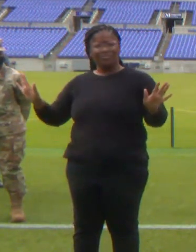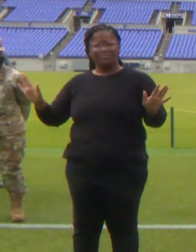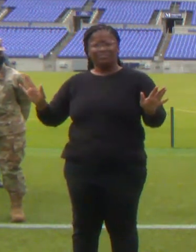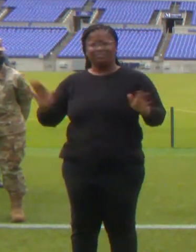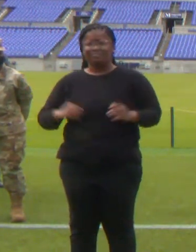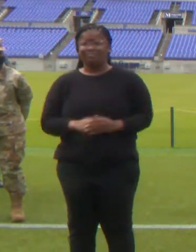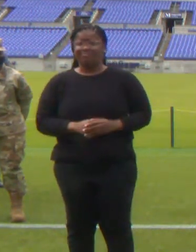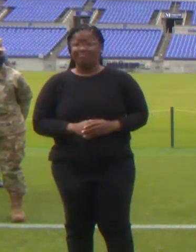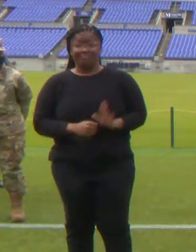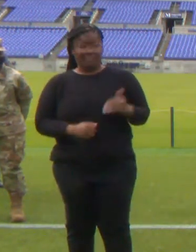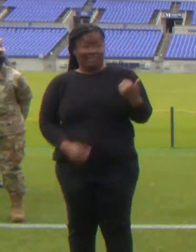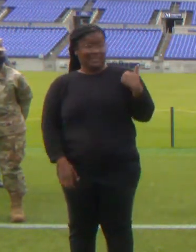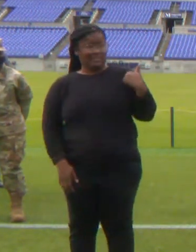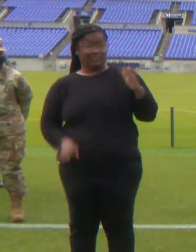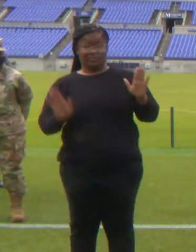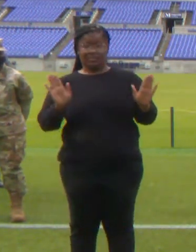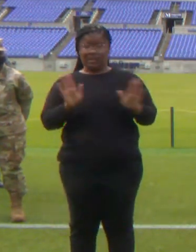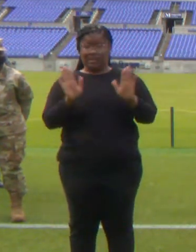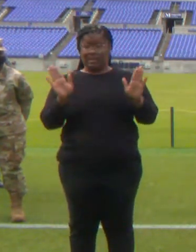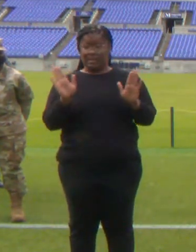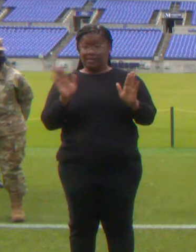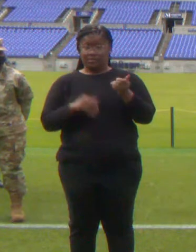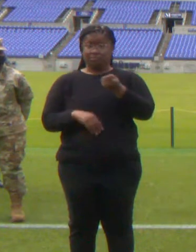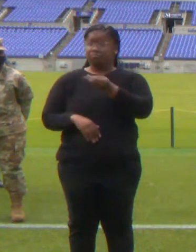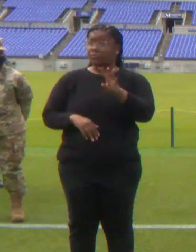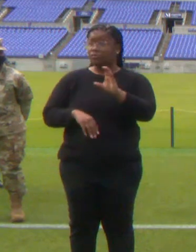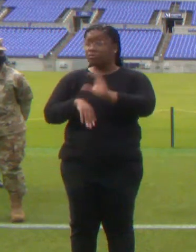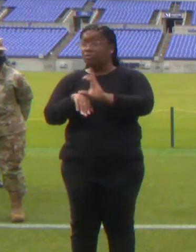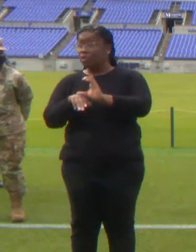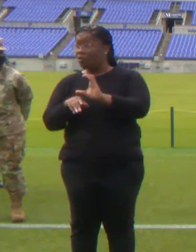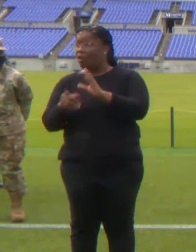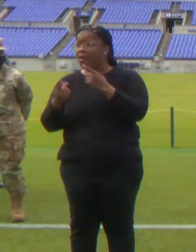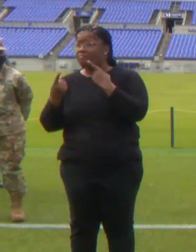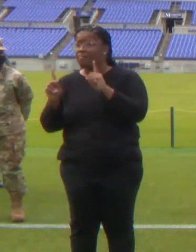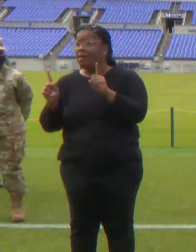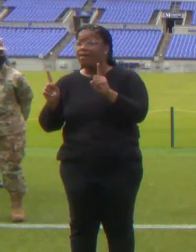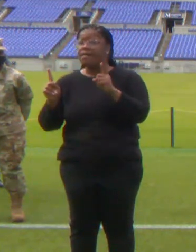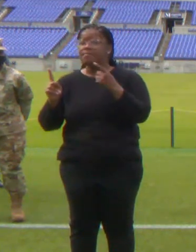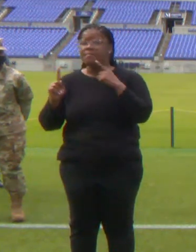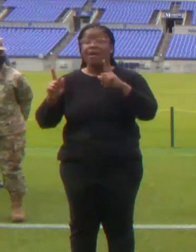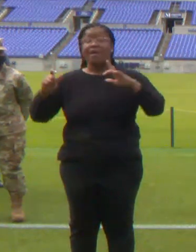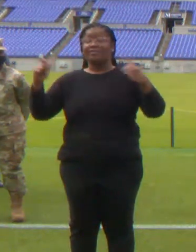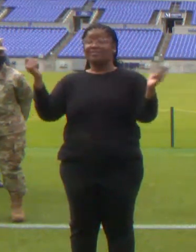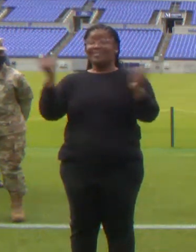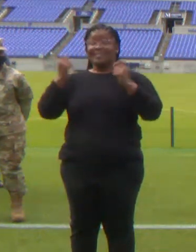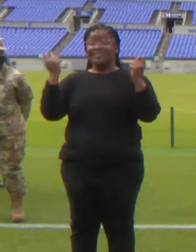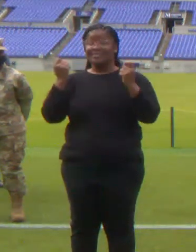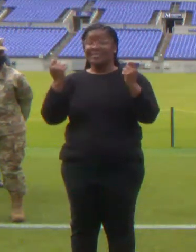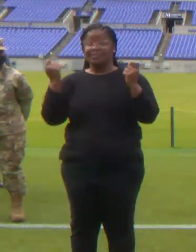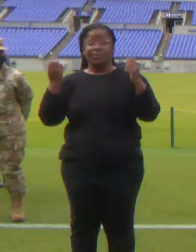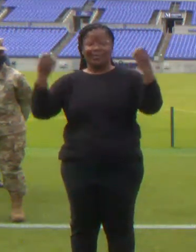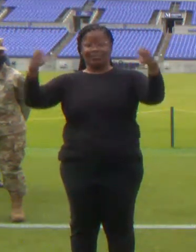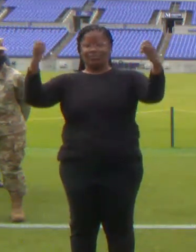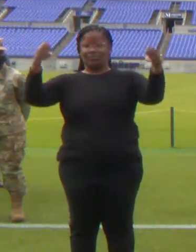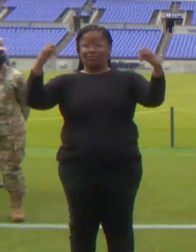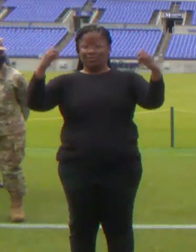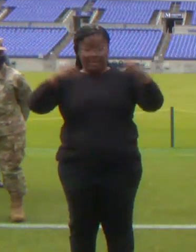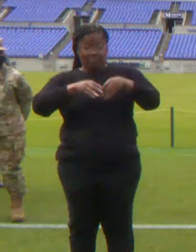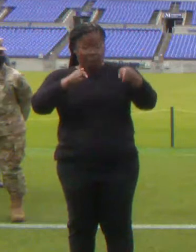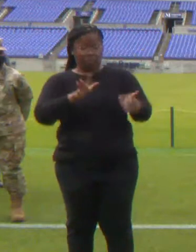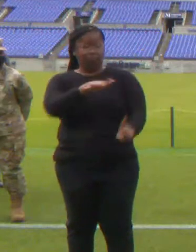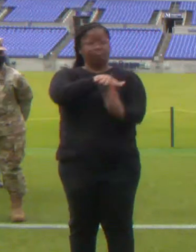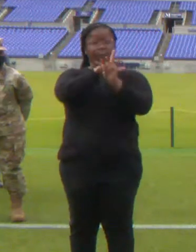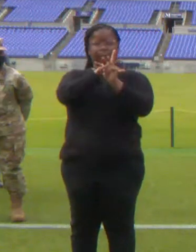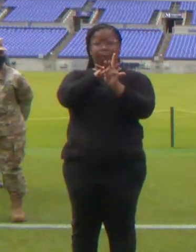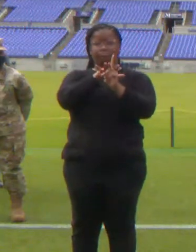churches who were able to celebrate Easter in person with physical distancing and mask wearing during the